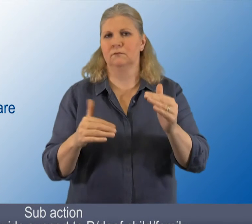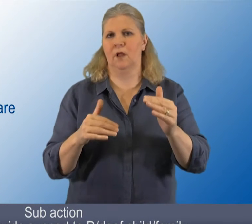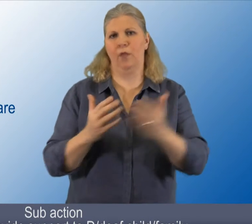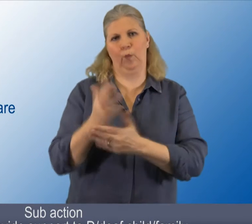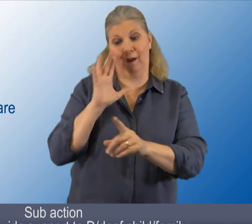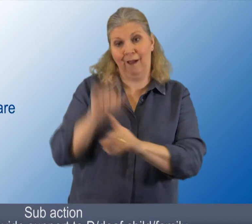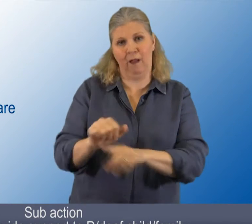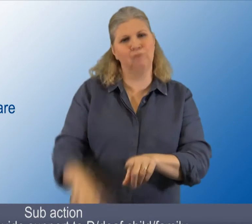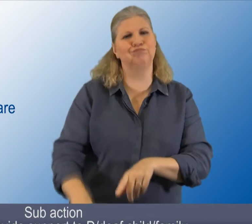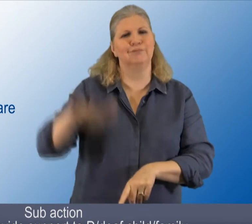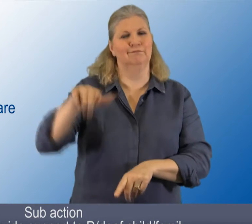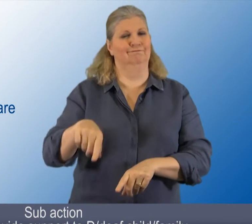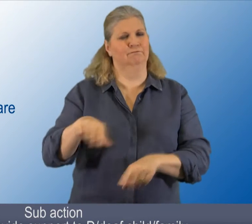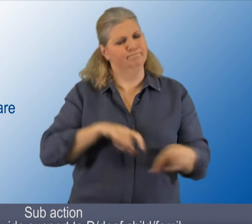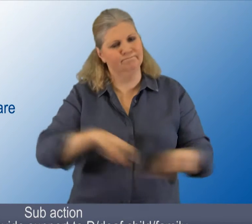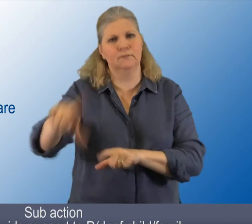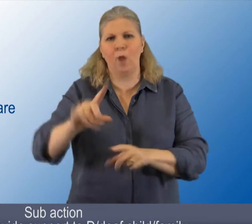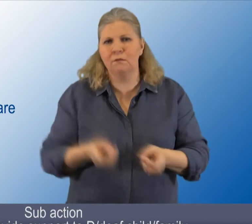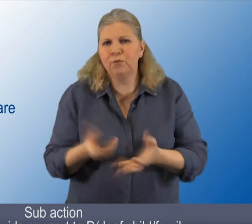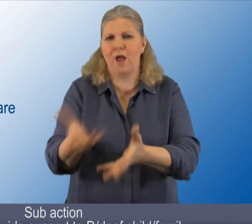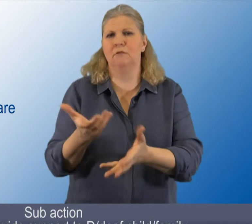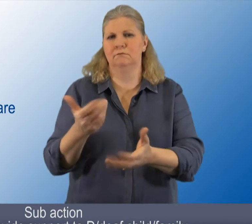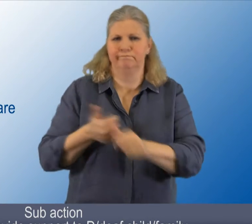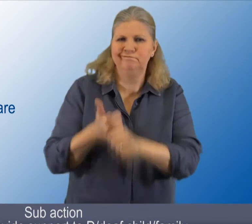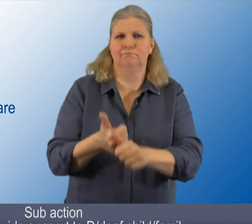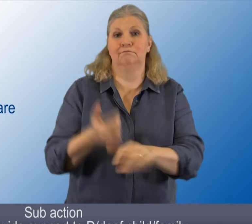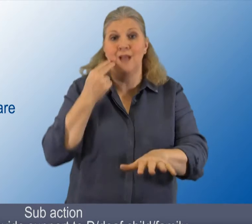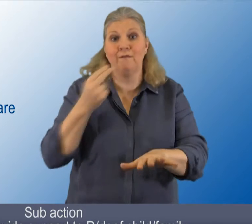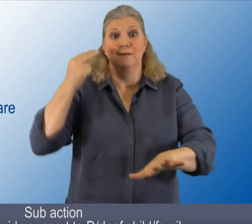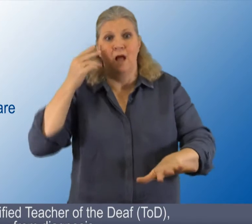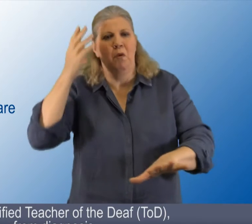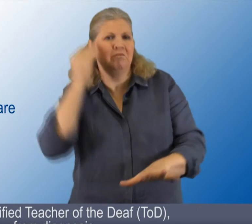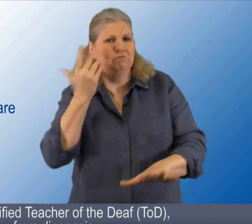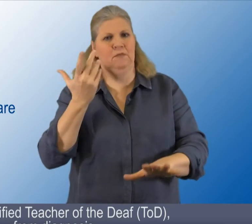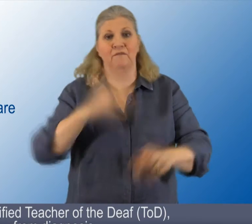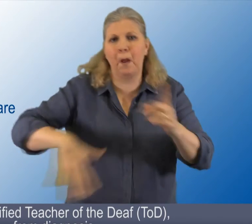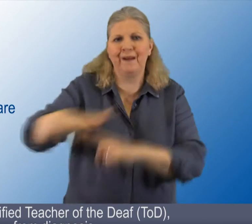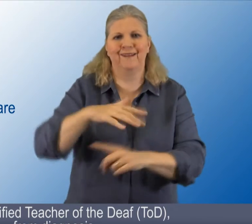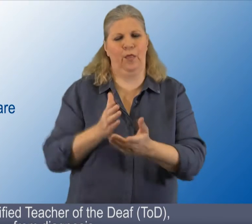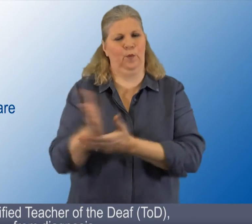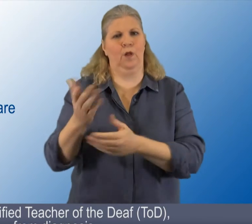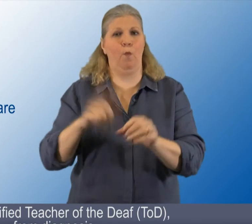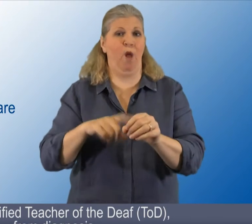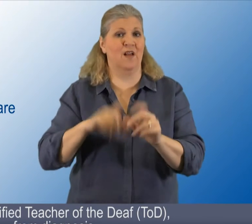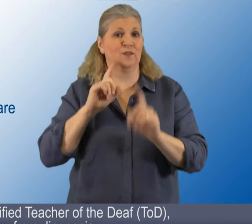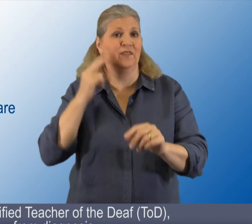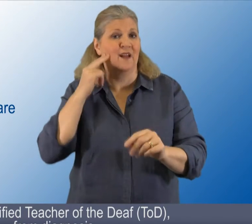Subaction Continue to provide support to the deaf child and family from a qualified teacher of the deaf from